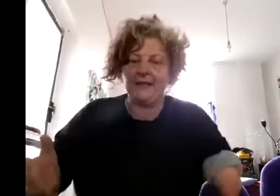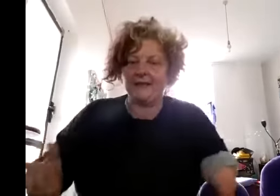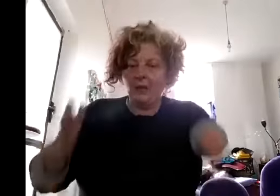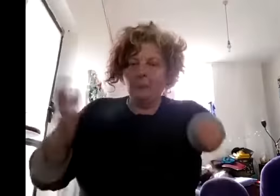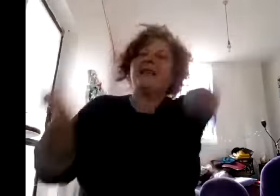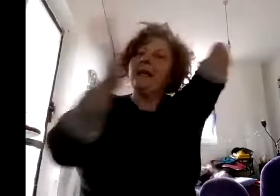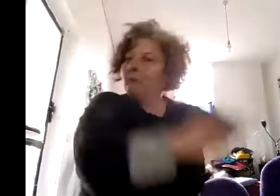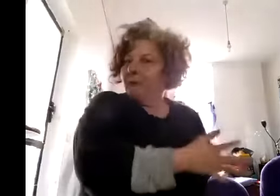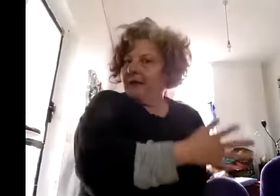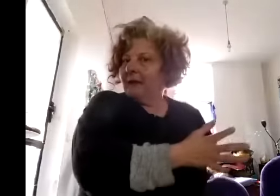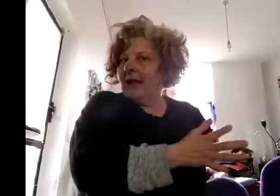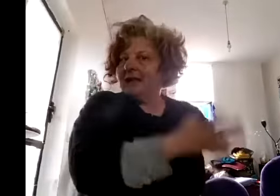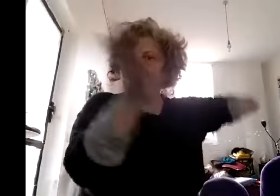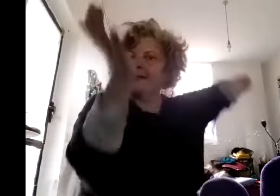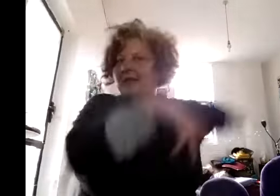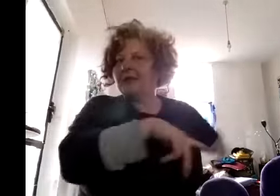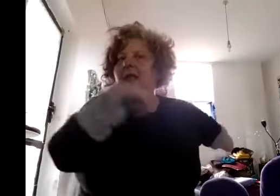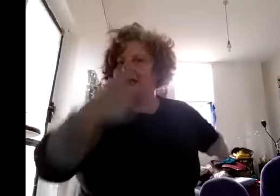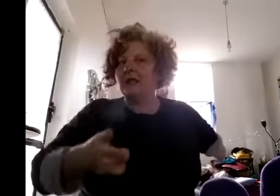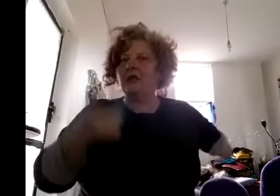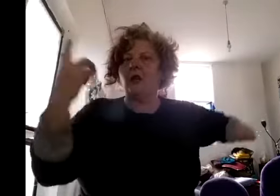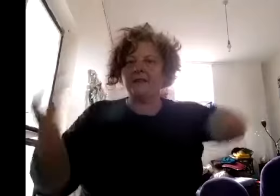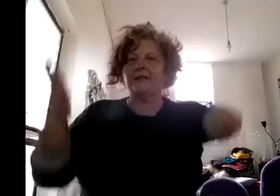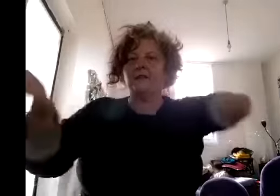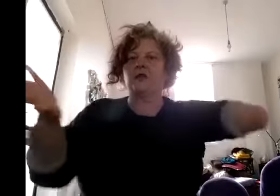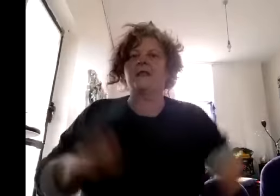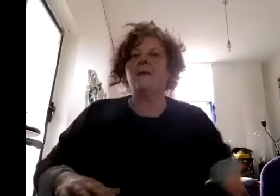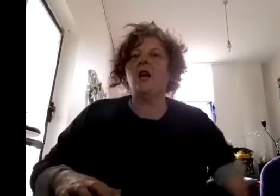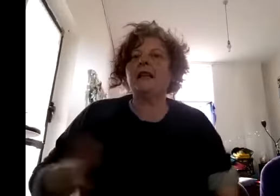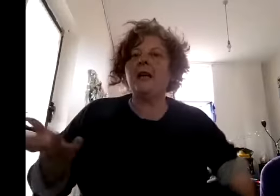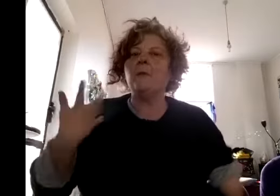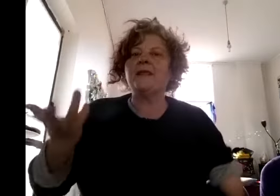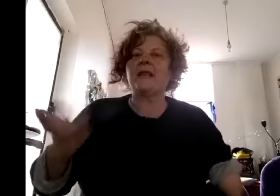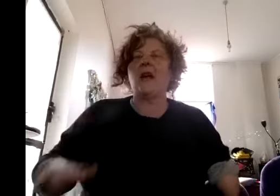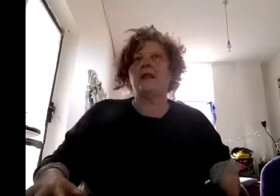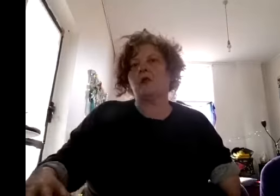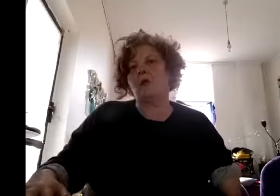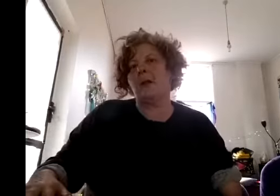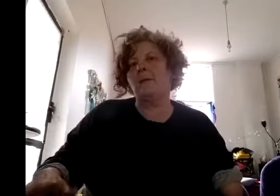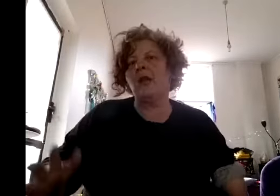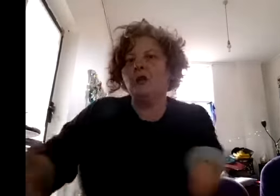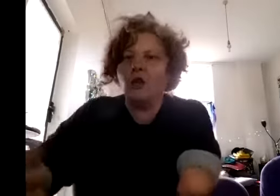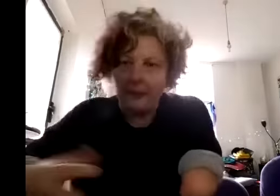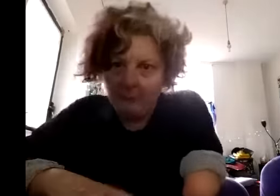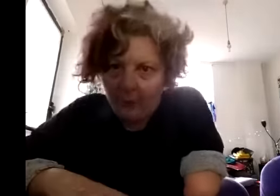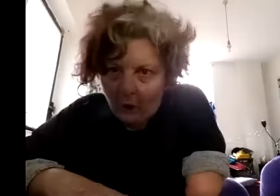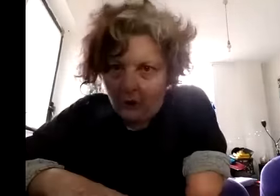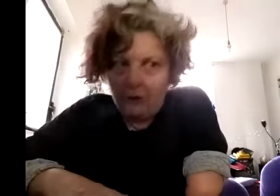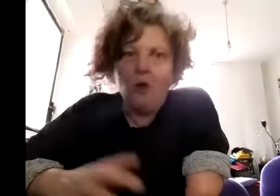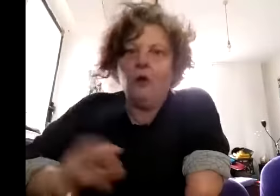but say the last last year a year ago a series of shows i came up with this character called um shirley mcbogan who is